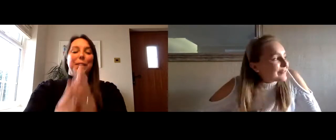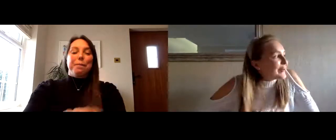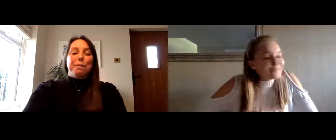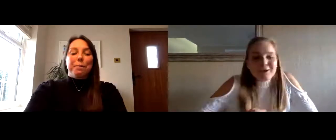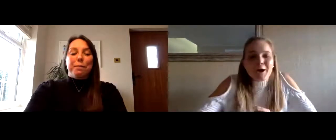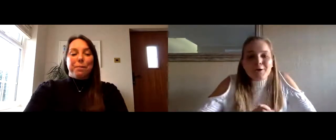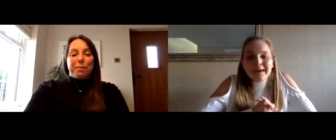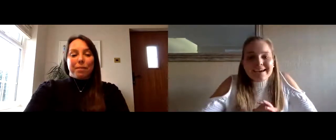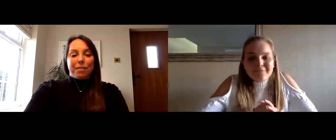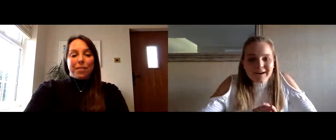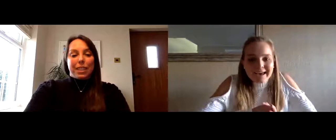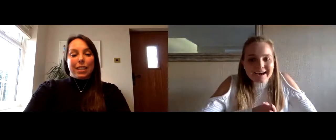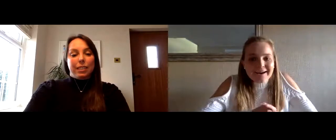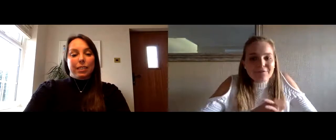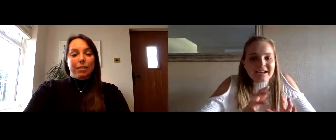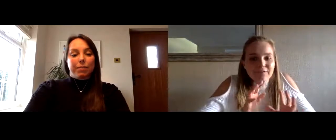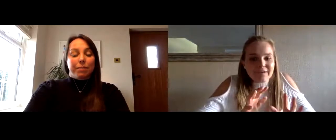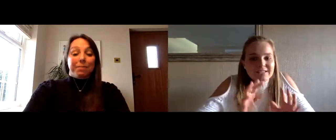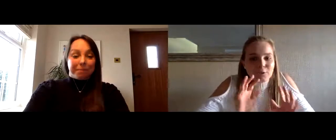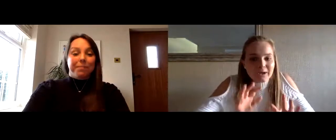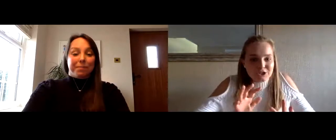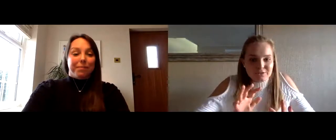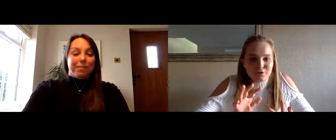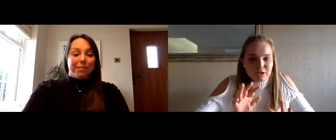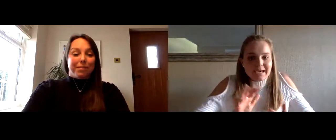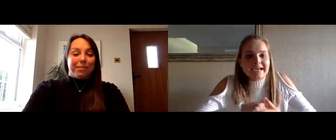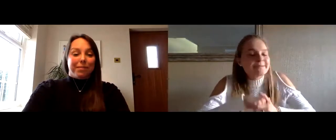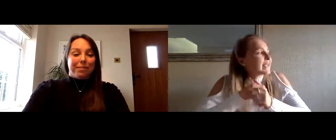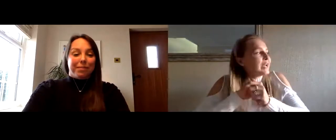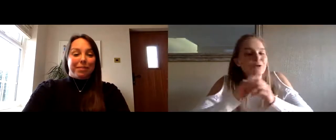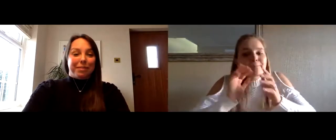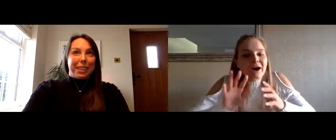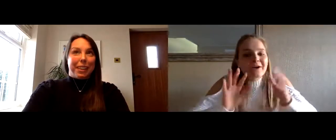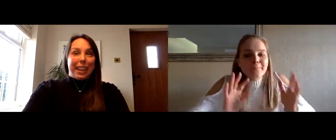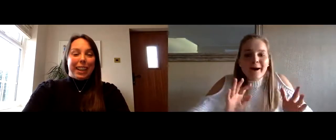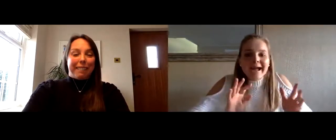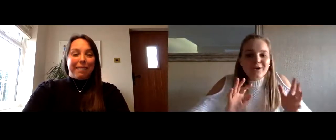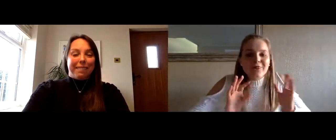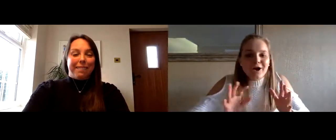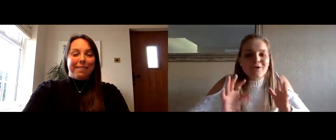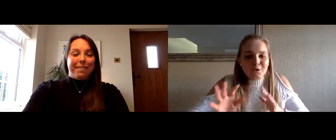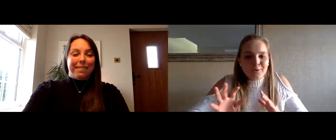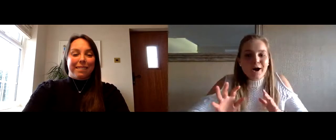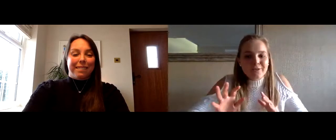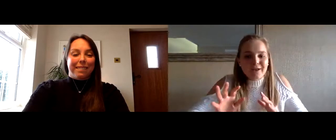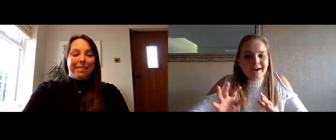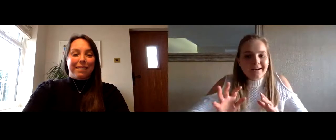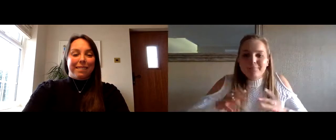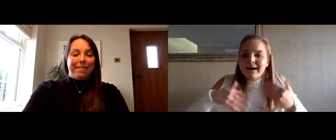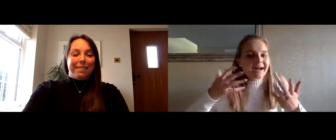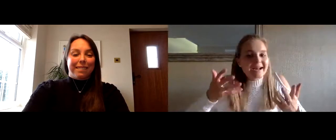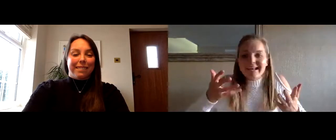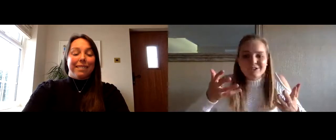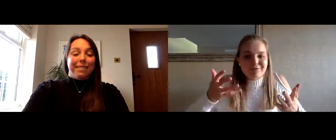i've got a few quick fire fun fact questions for you okay you might or might not know the answer